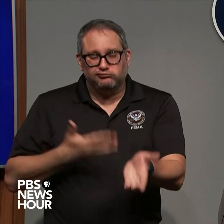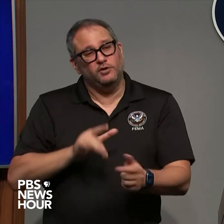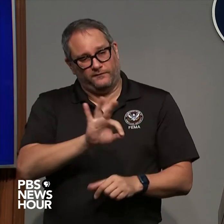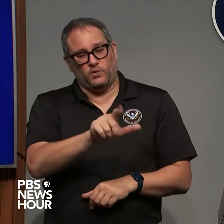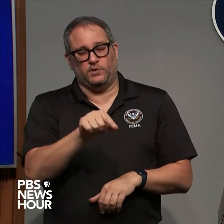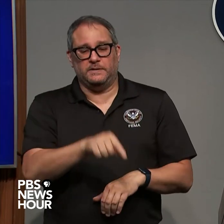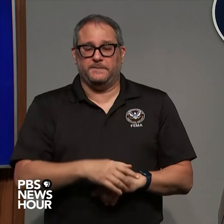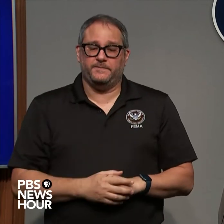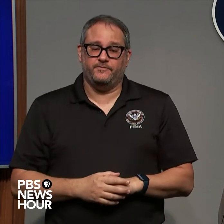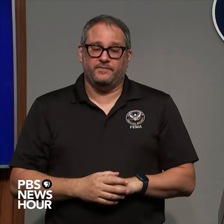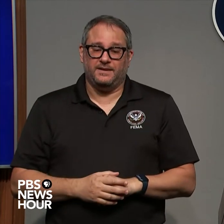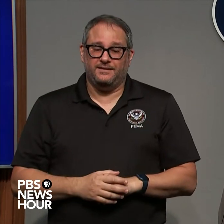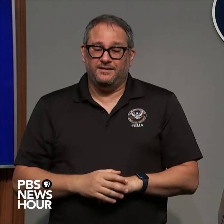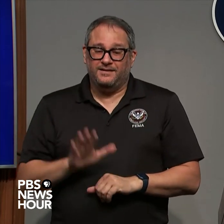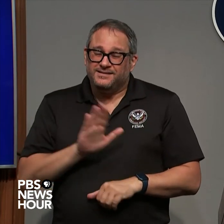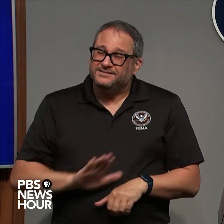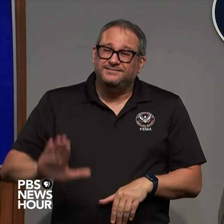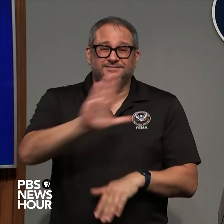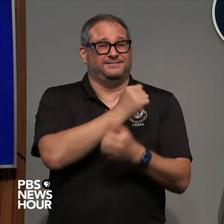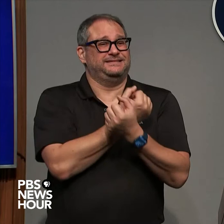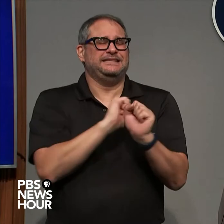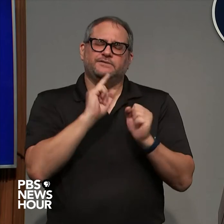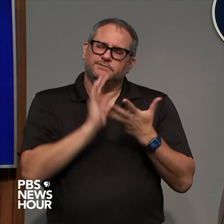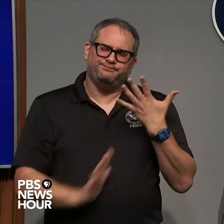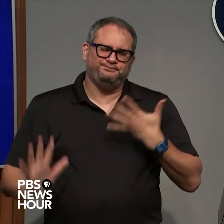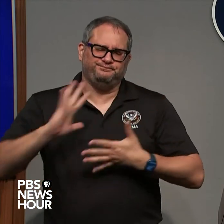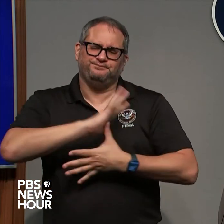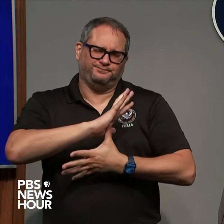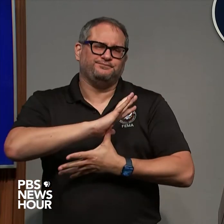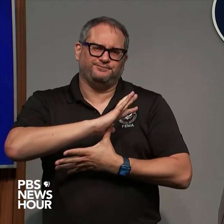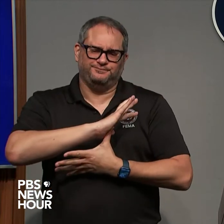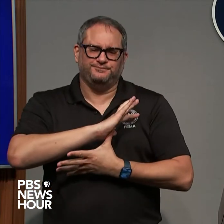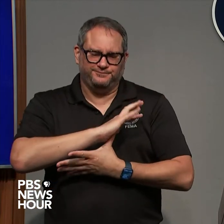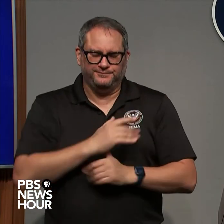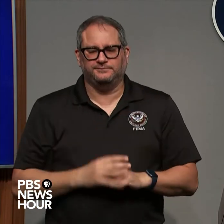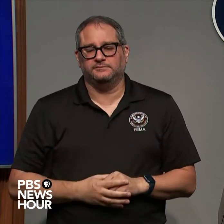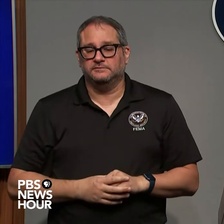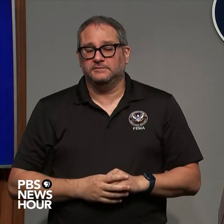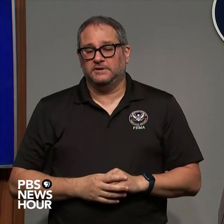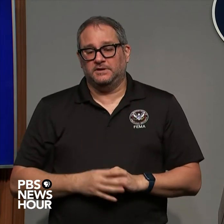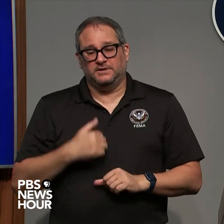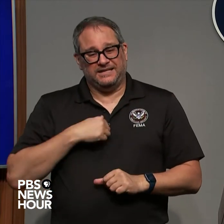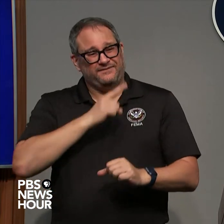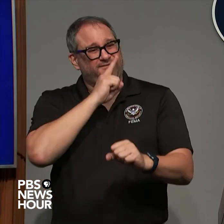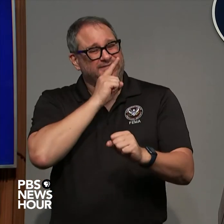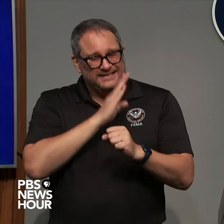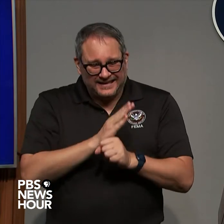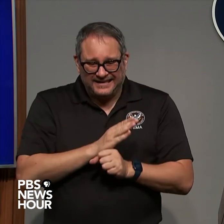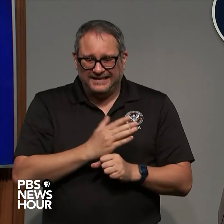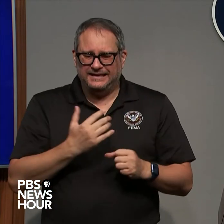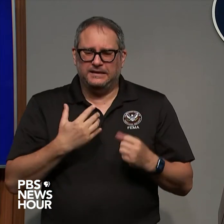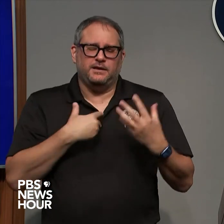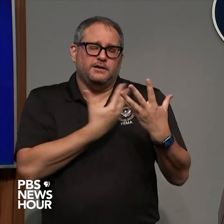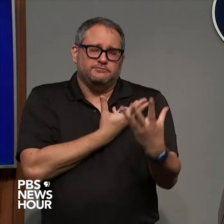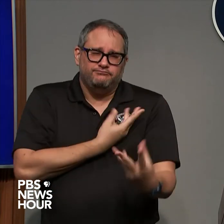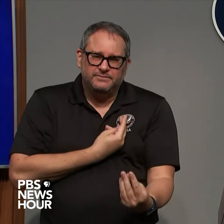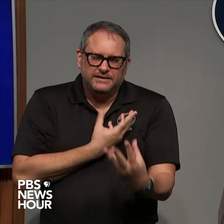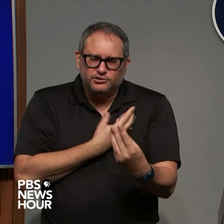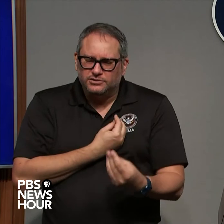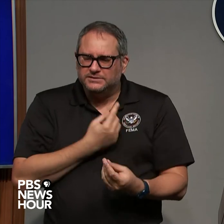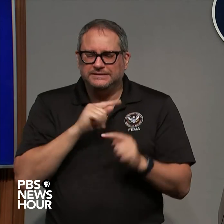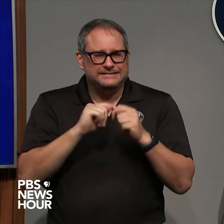concern we have dedicated and very compassionate teams of experienced Red Cross leaders